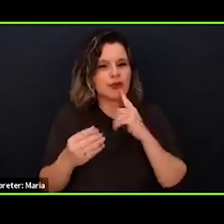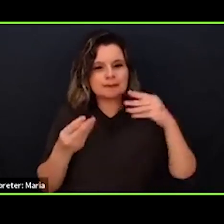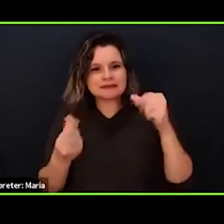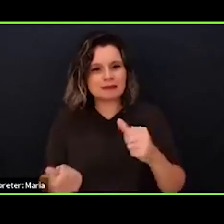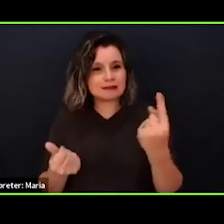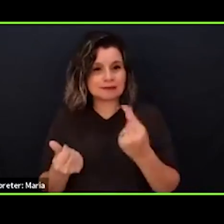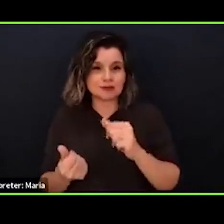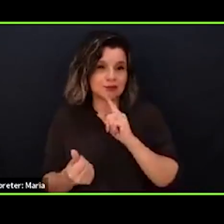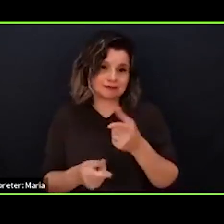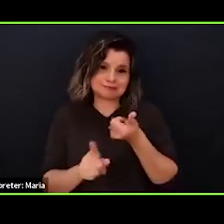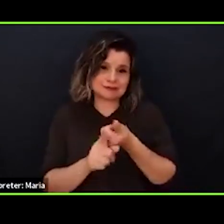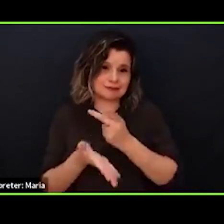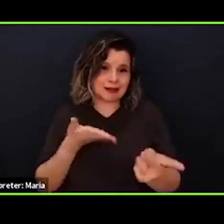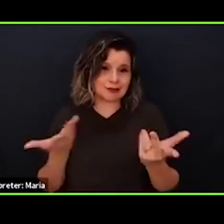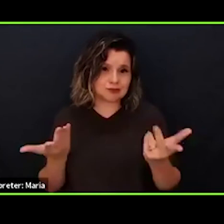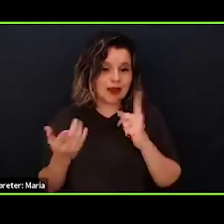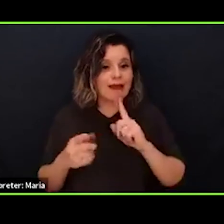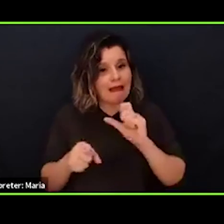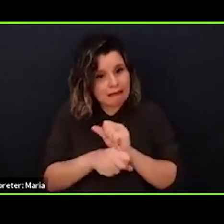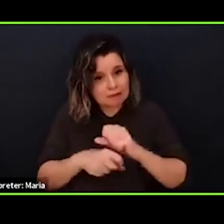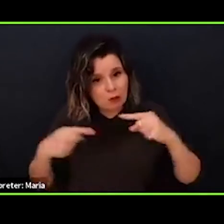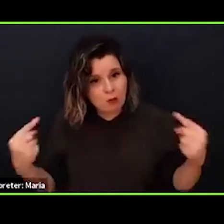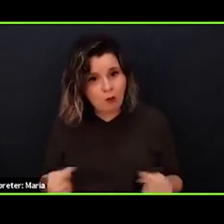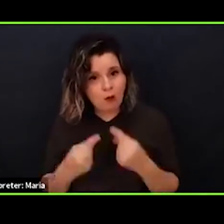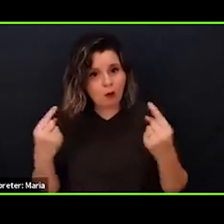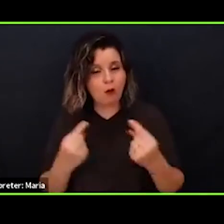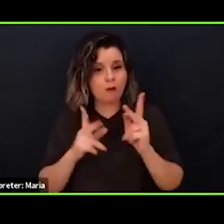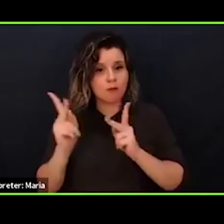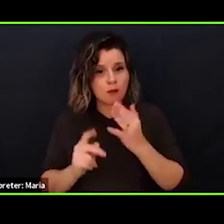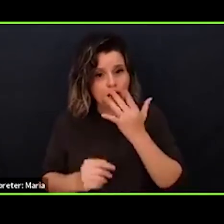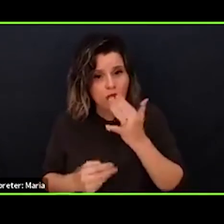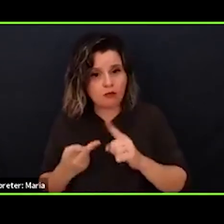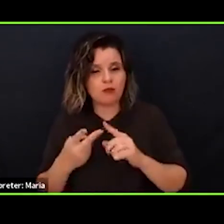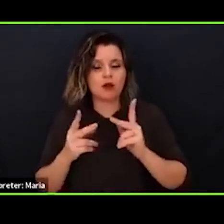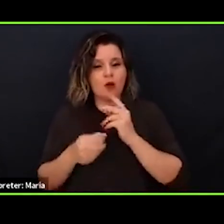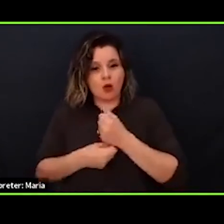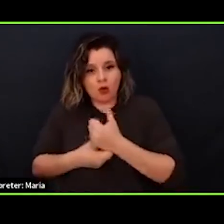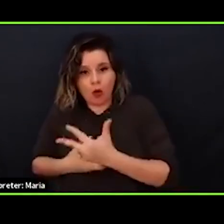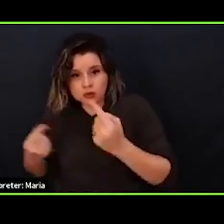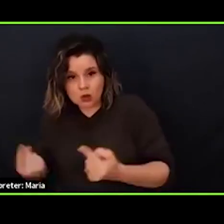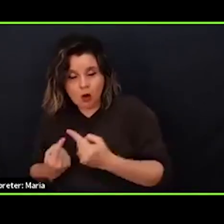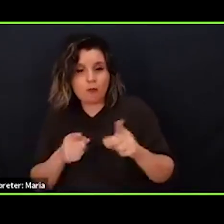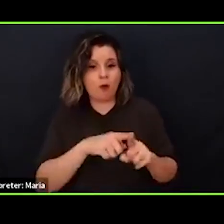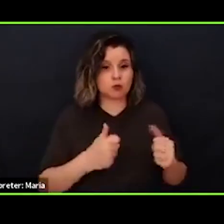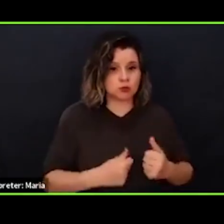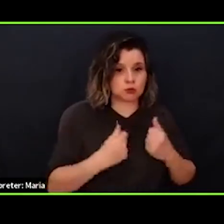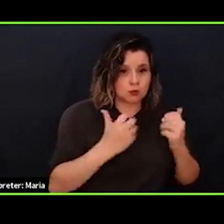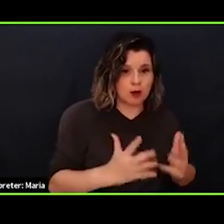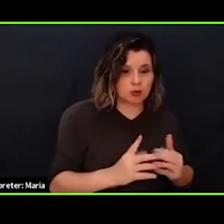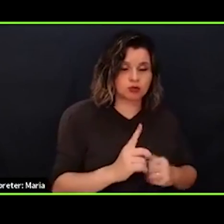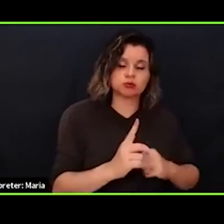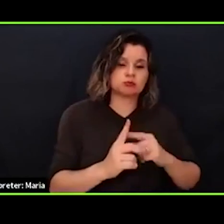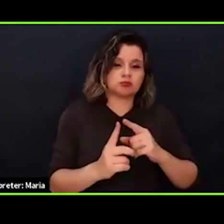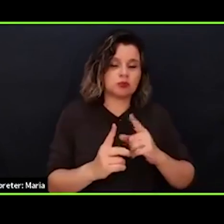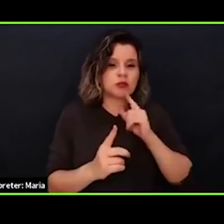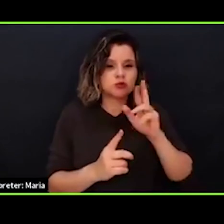abject failure and actively harms communities of color, those who've caused harm, and survivors, right? It is rife with